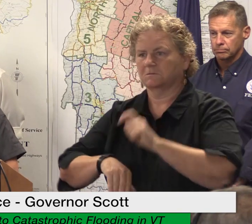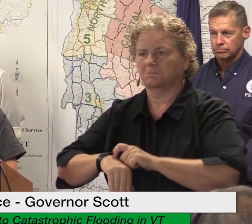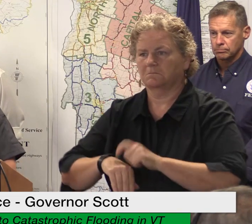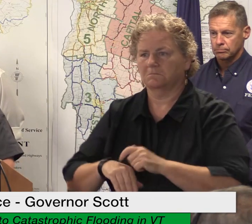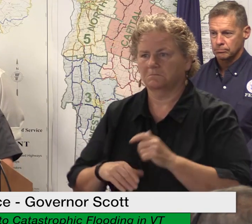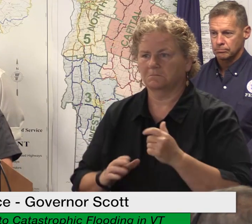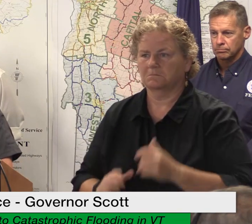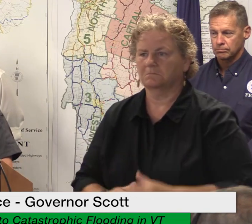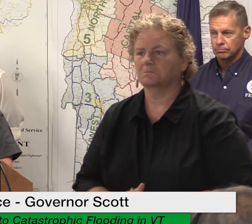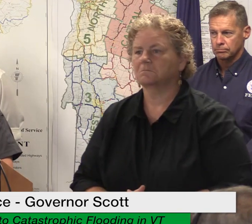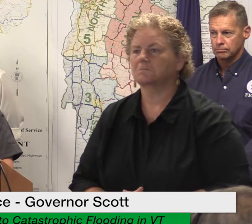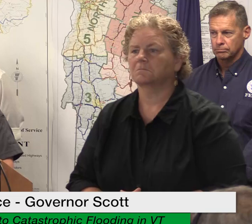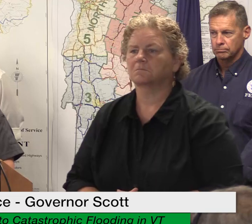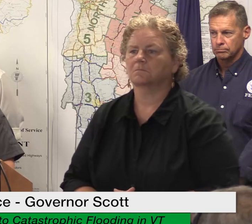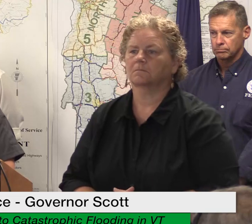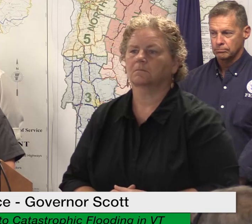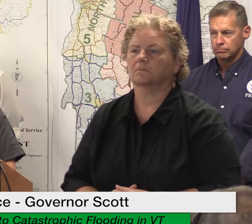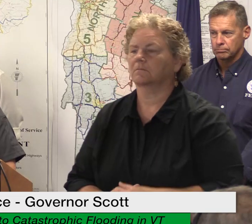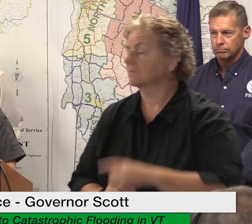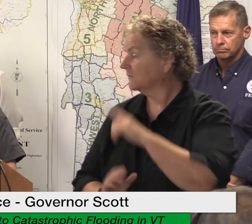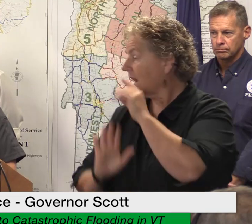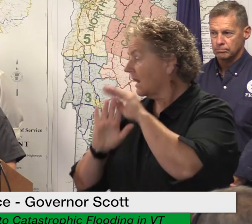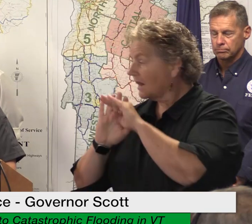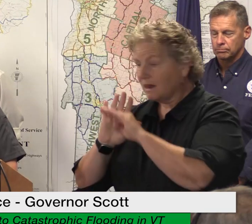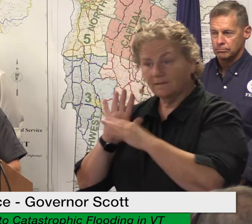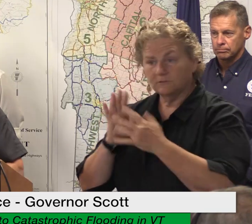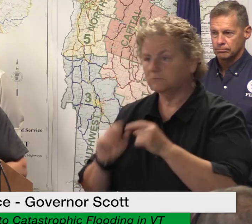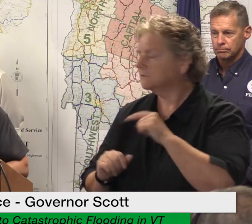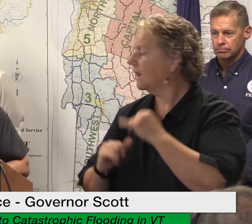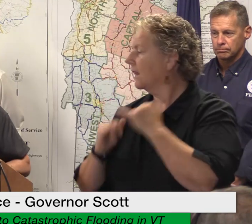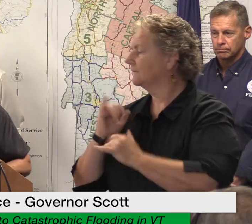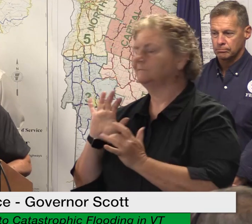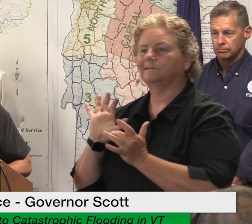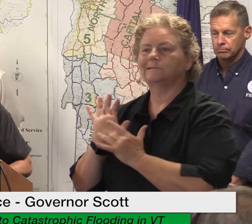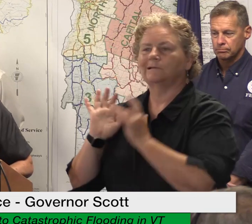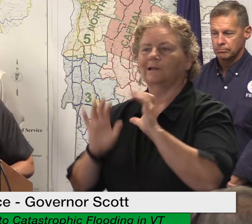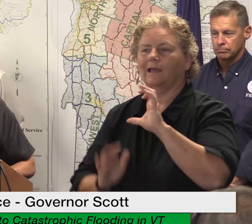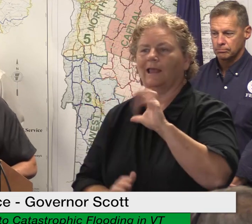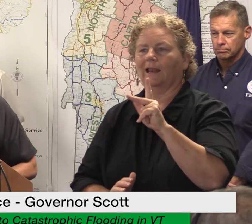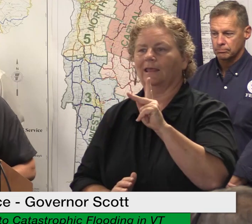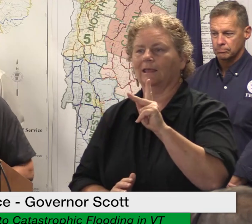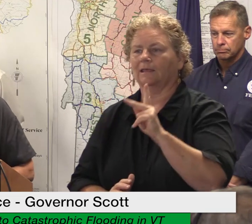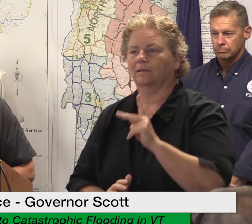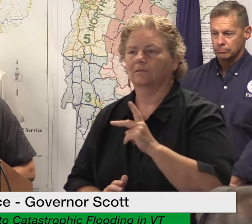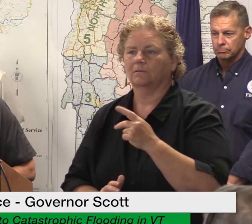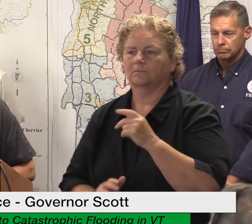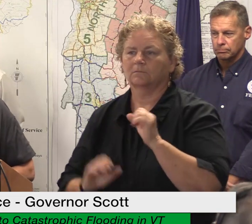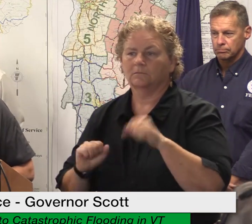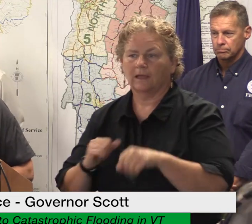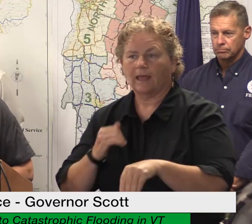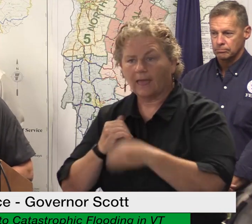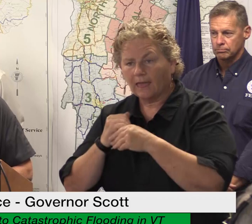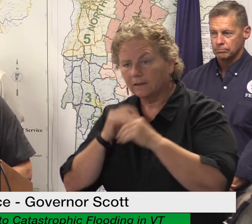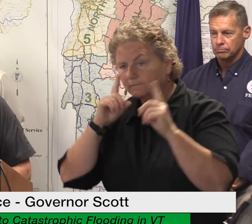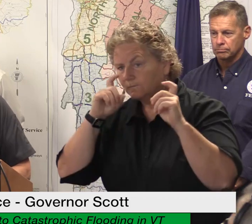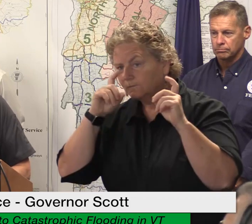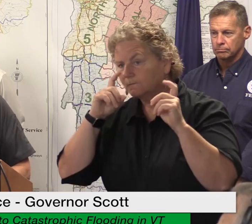you to go back in and add additional information or photos thank you john